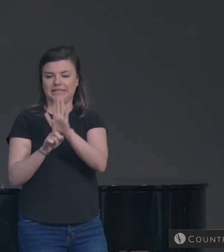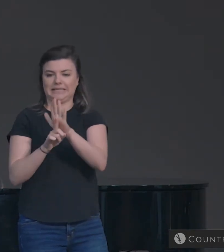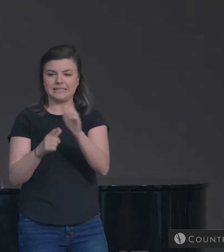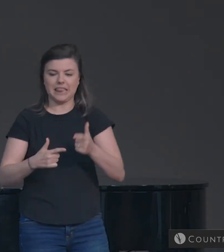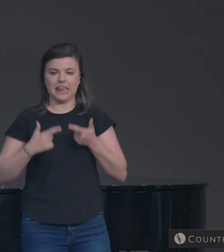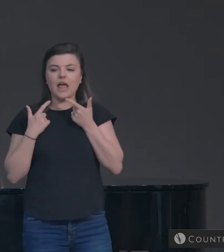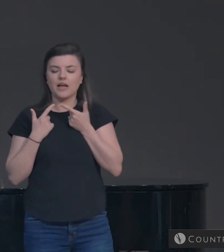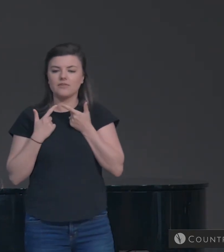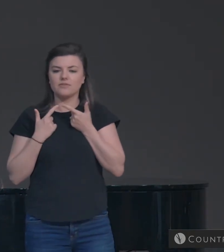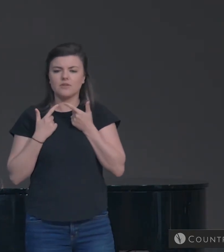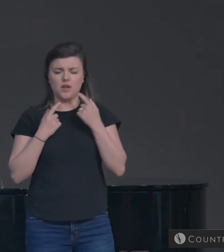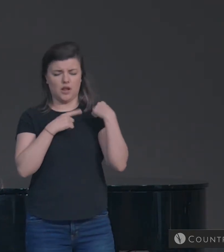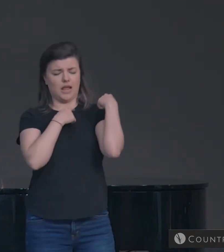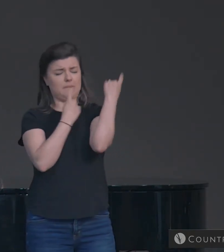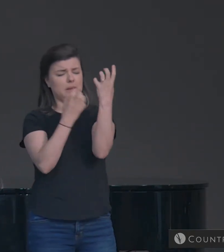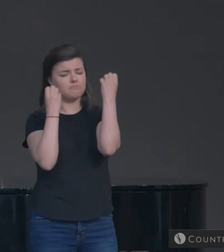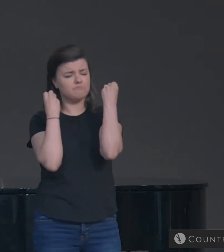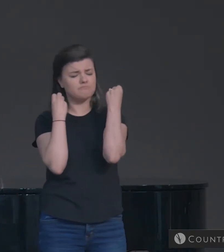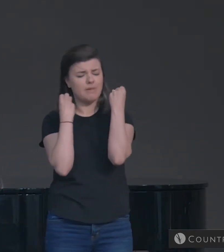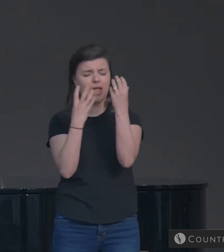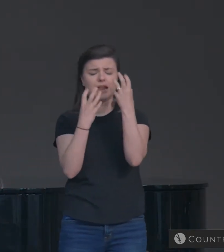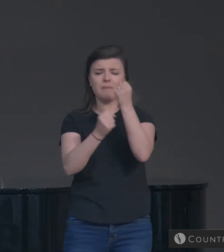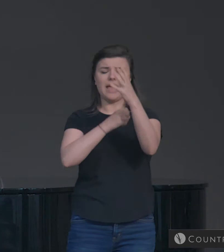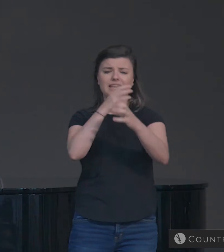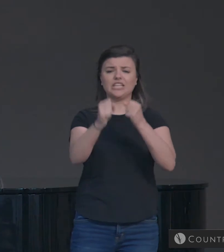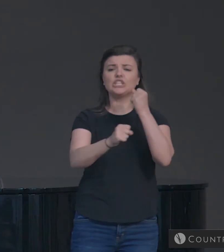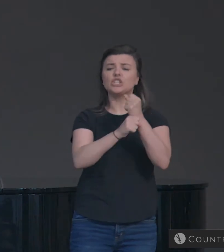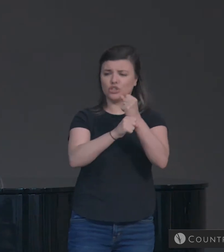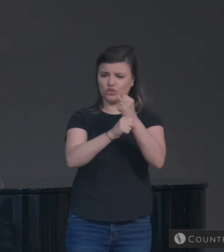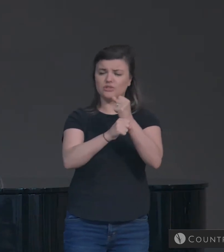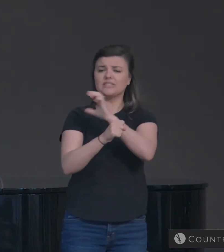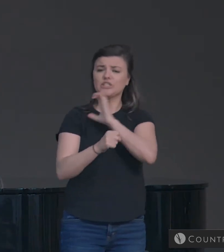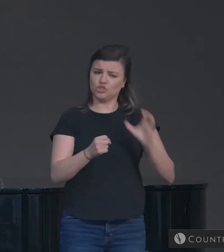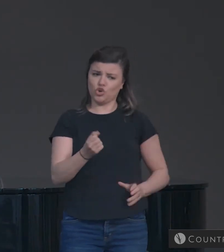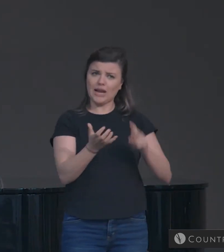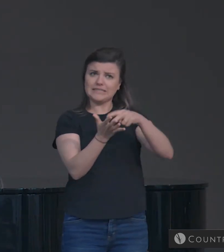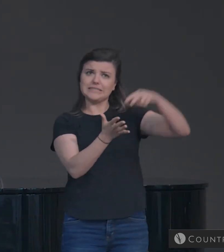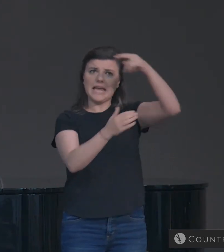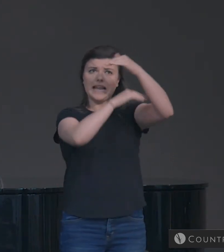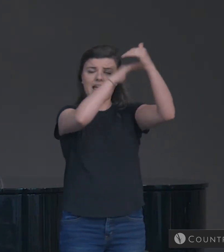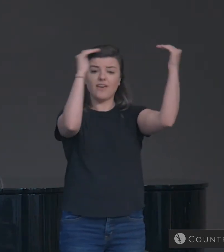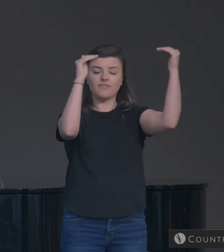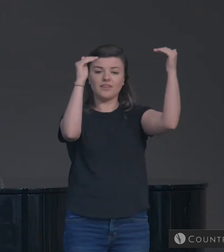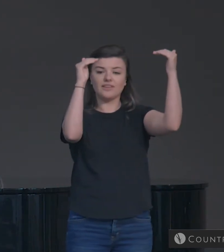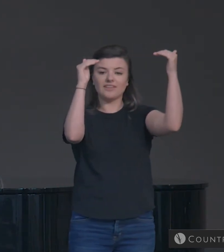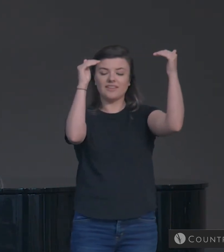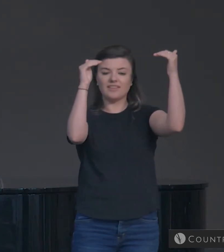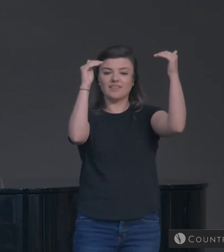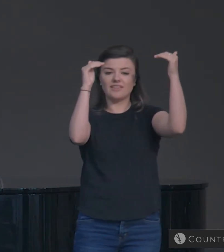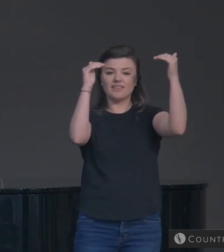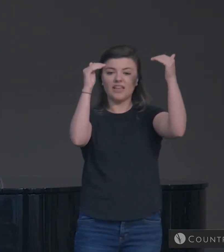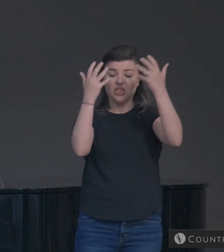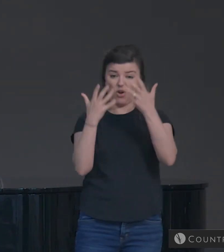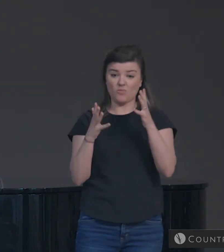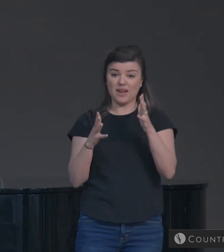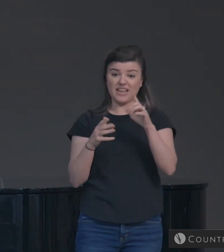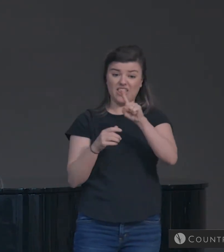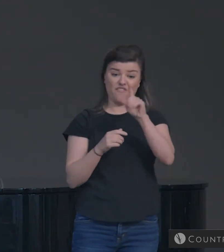It had been years and years since Christ had ascended. And already by the second half of the first century